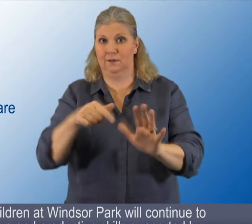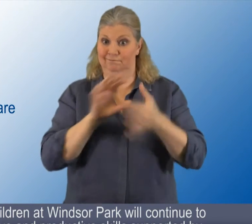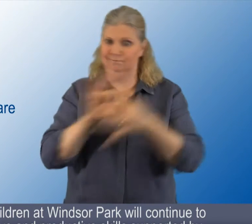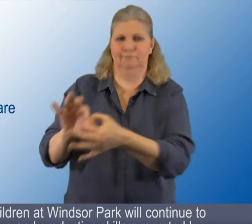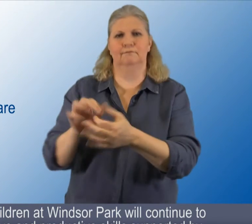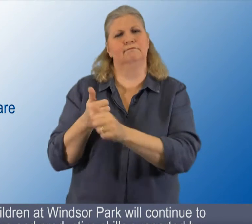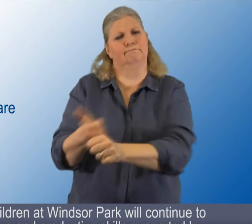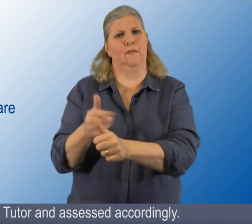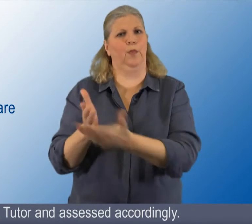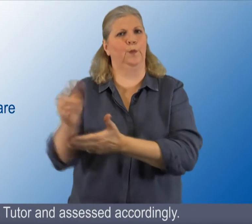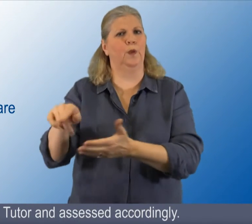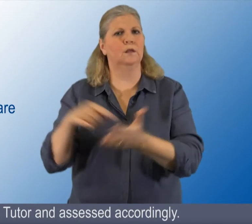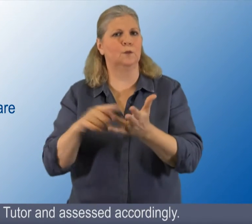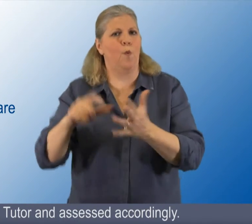BSL tutor and assessed accordingly.